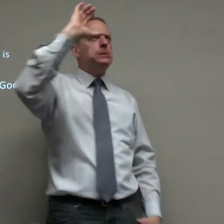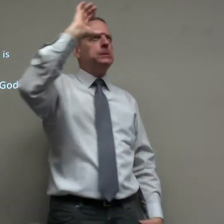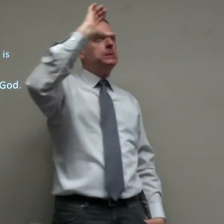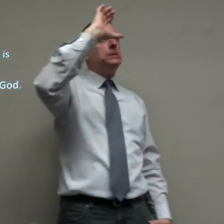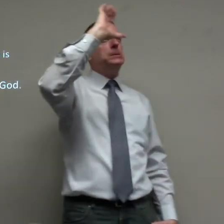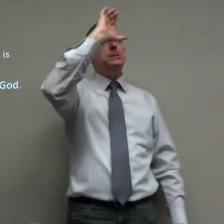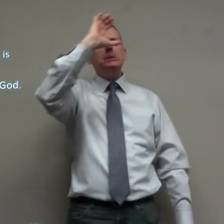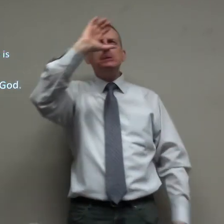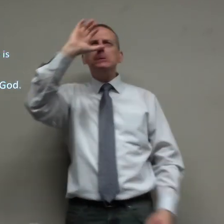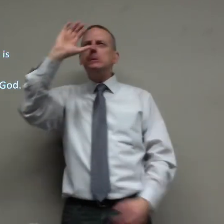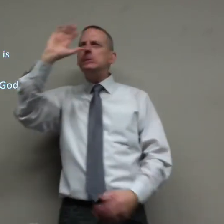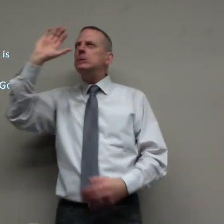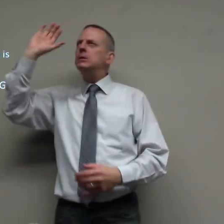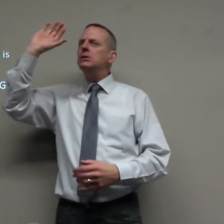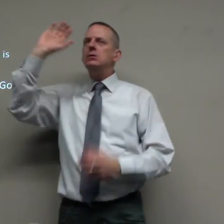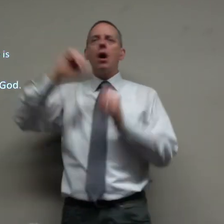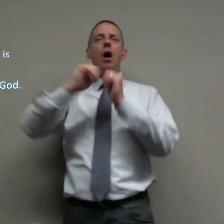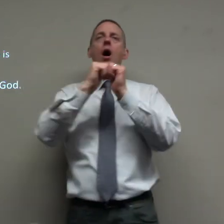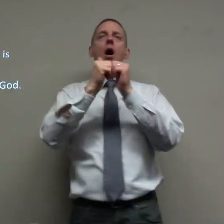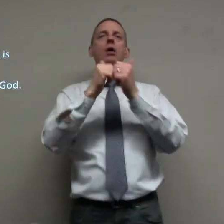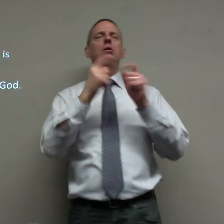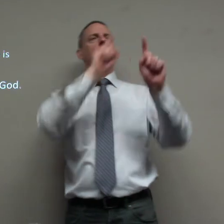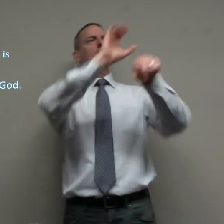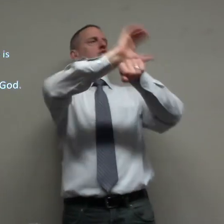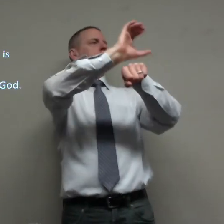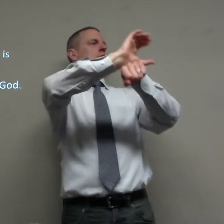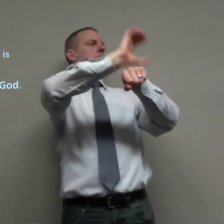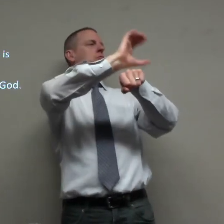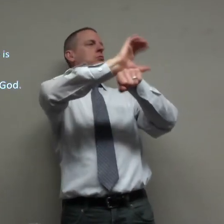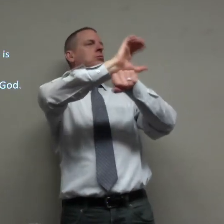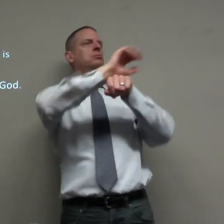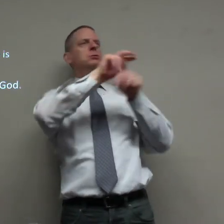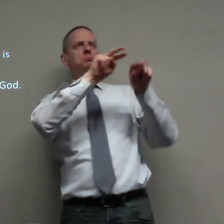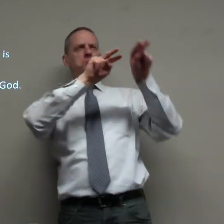I am for him they'll go to different churches